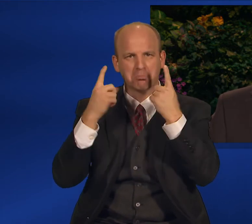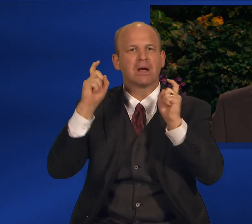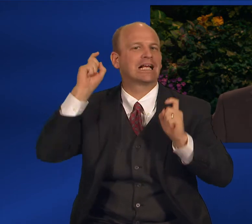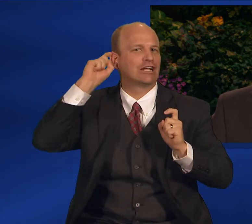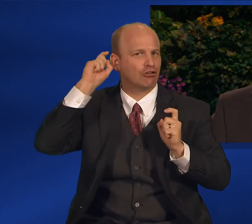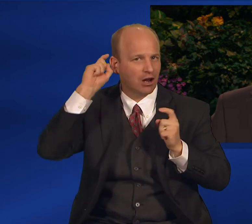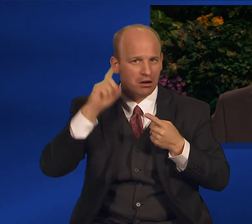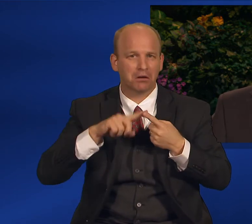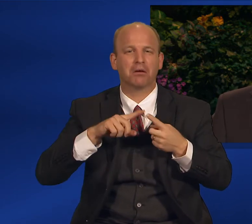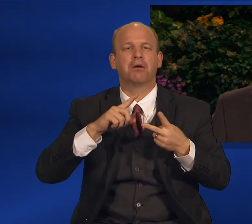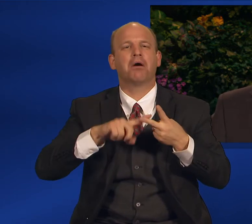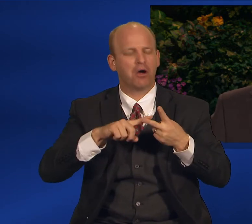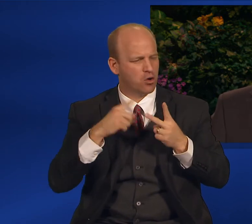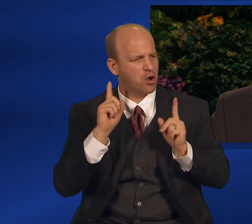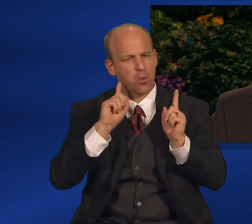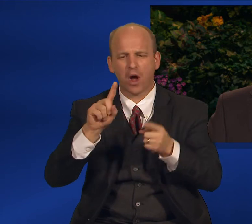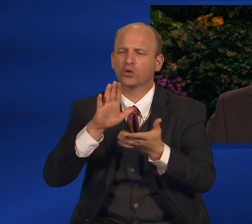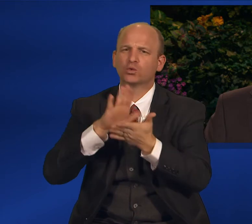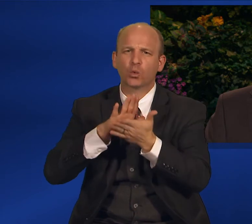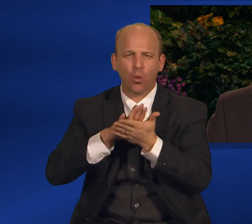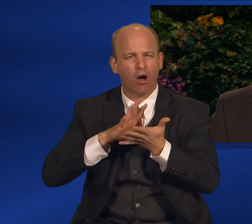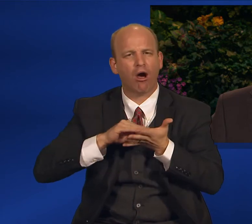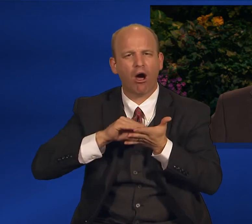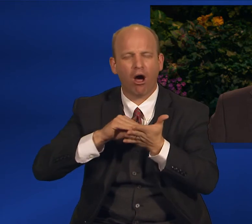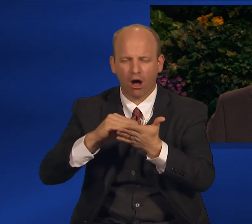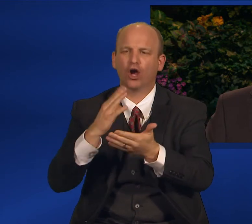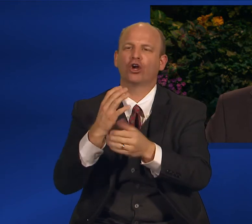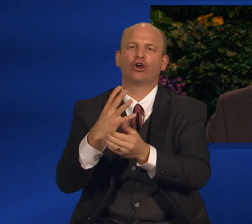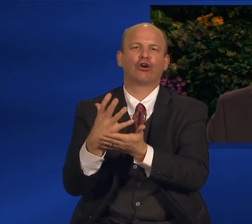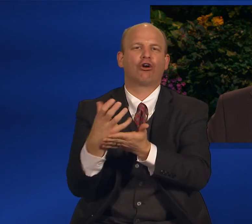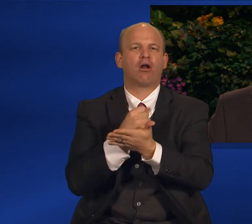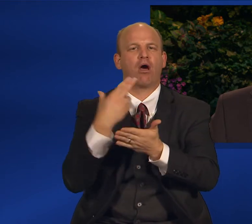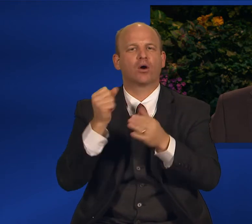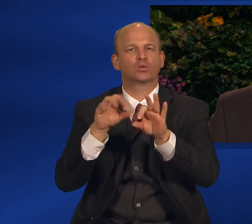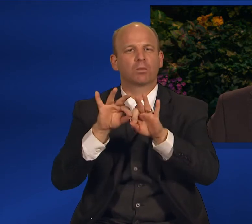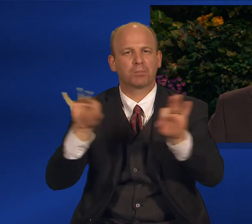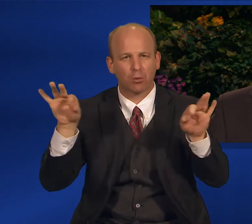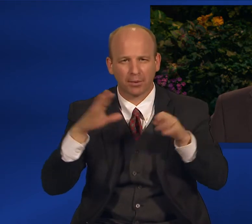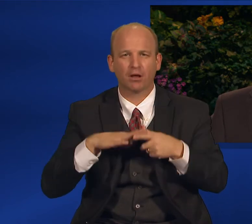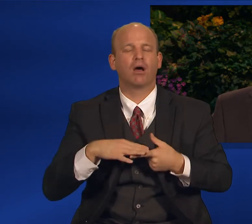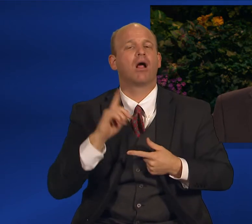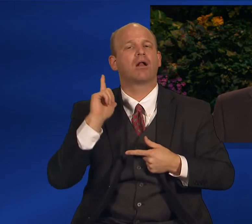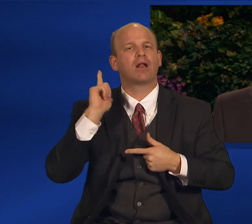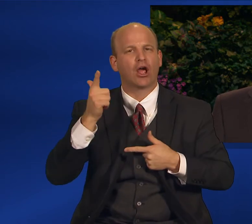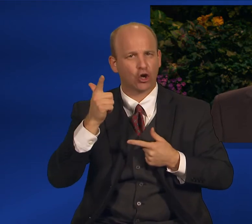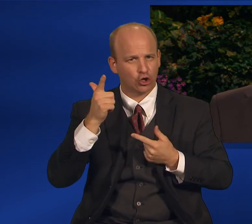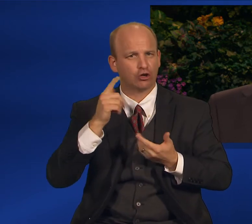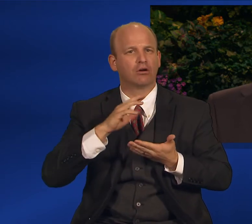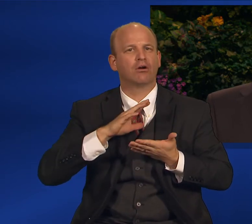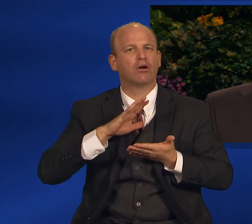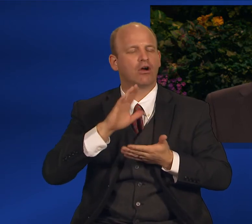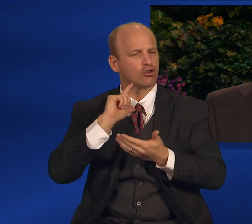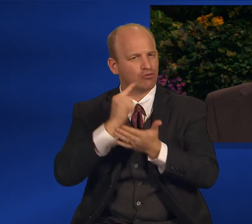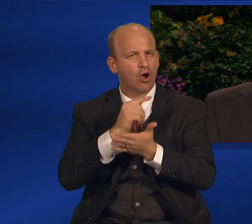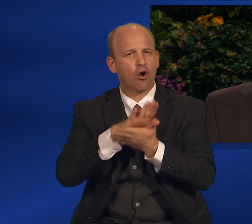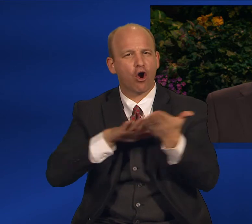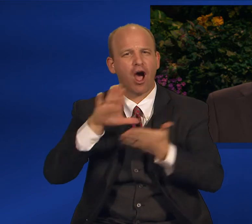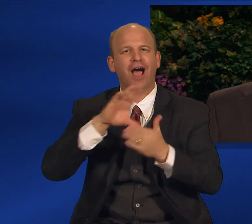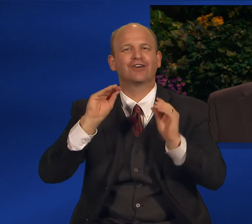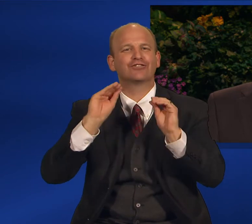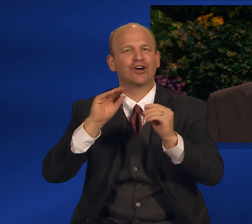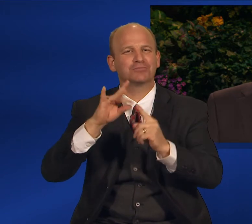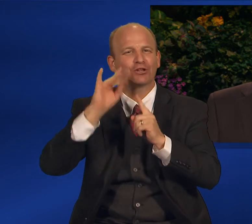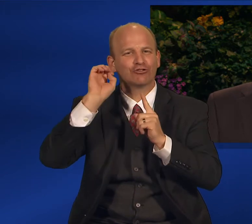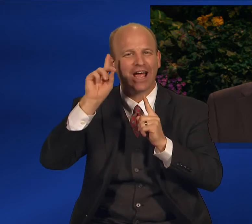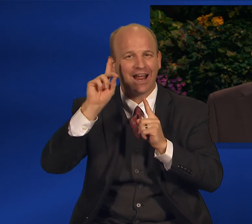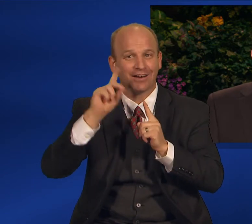graduated from college and taught special education. She bought a little home. Annie was married